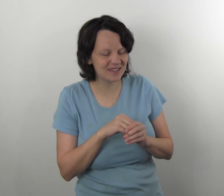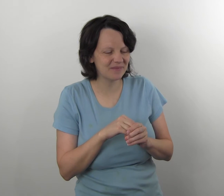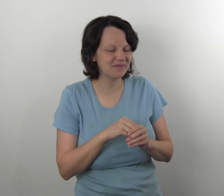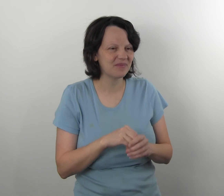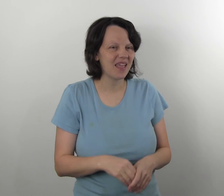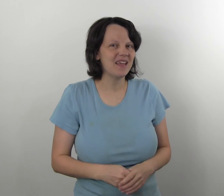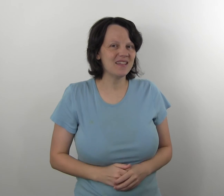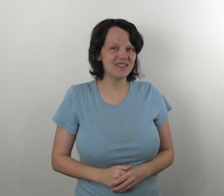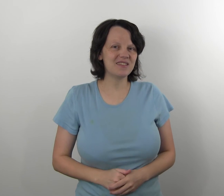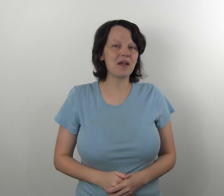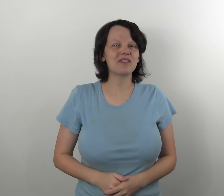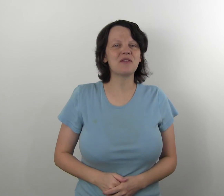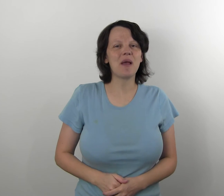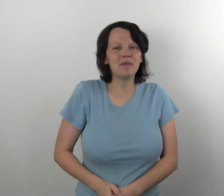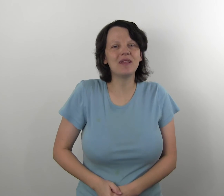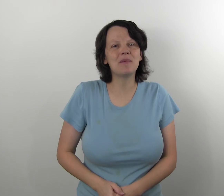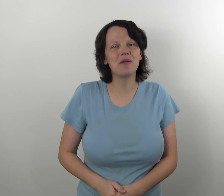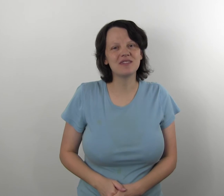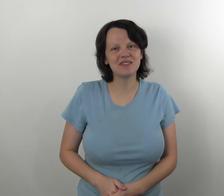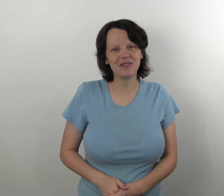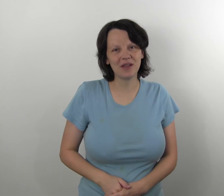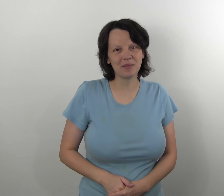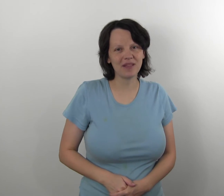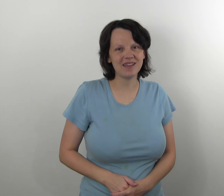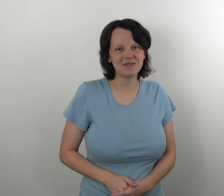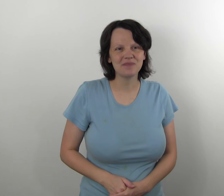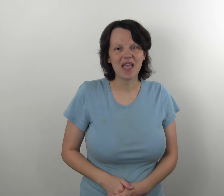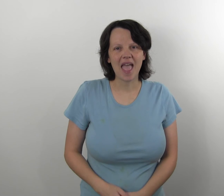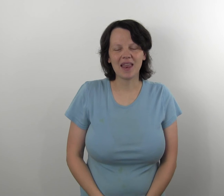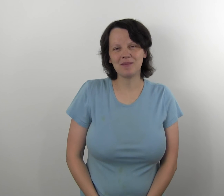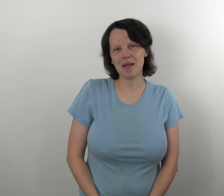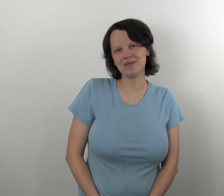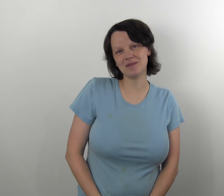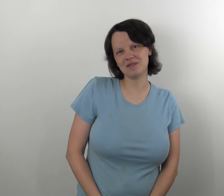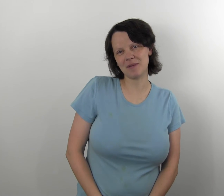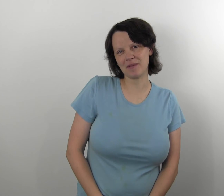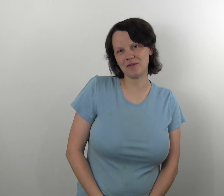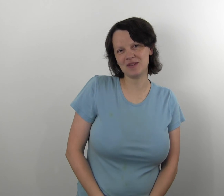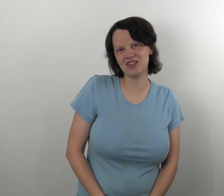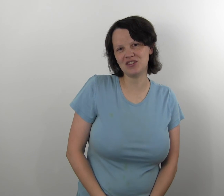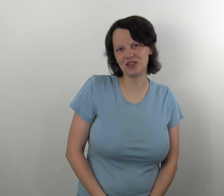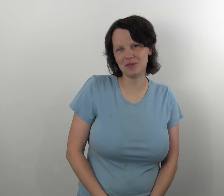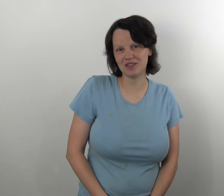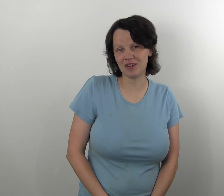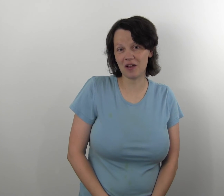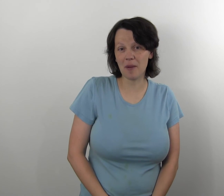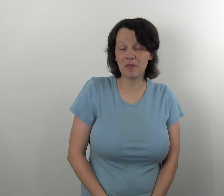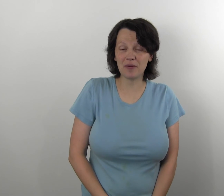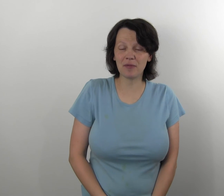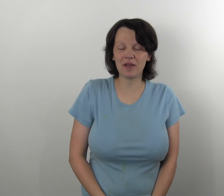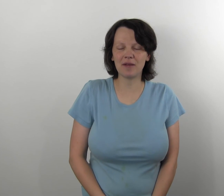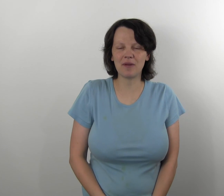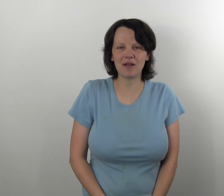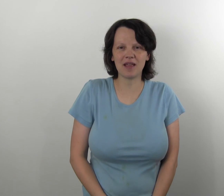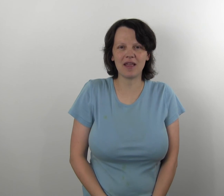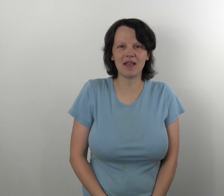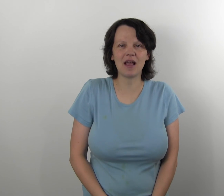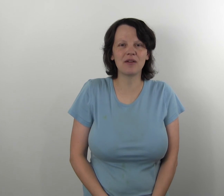This song is from Emily Poulsen's Finger Plays And I'm Tamsyn Speckman from teachingchildrenmusic.com And we've prepared a color